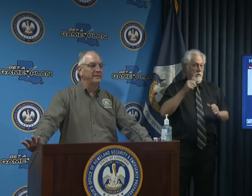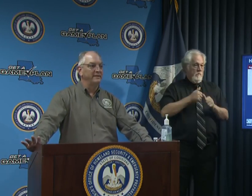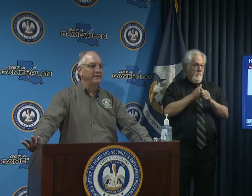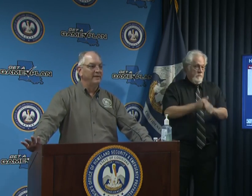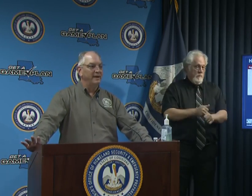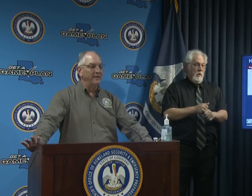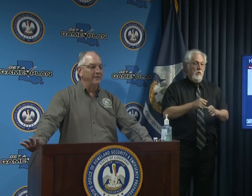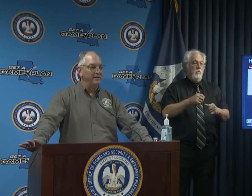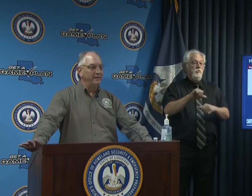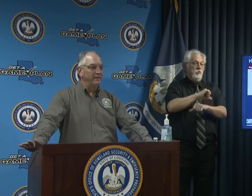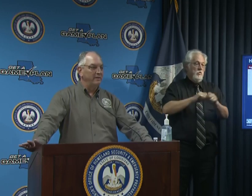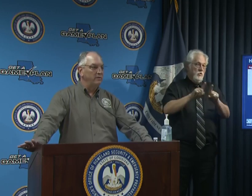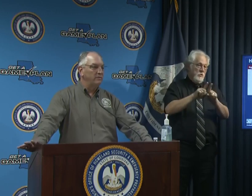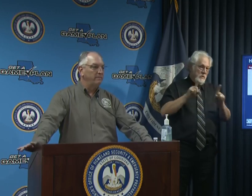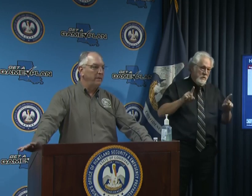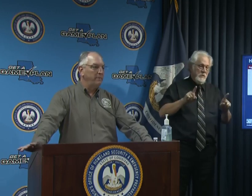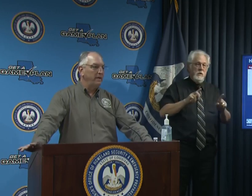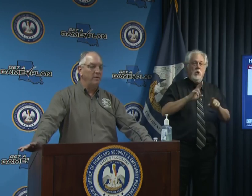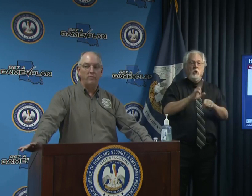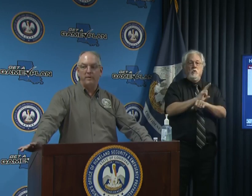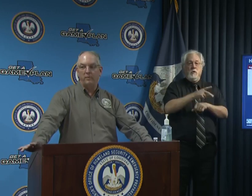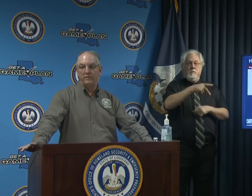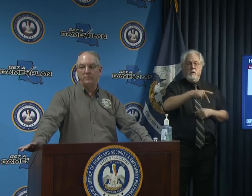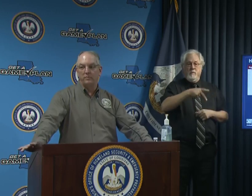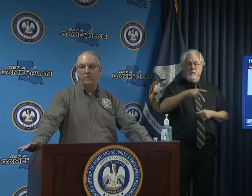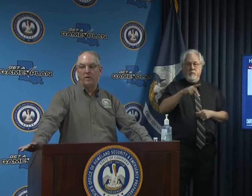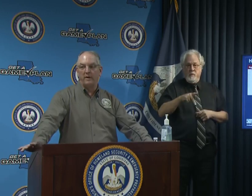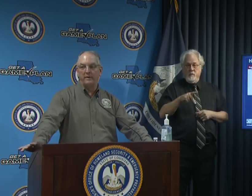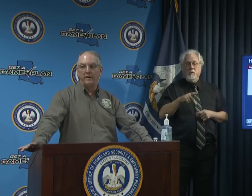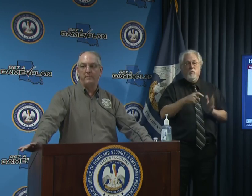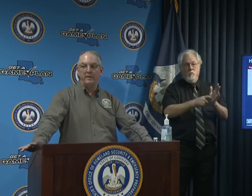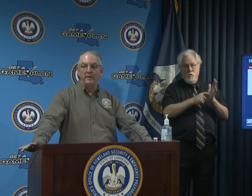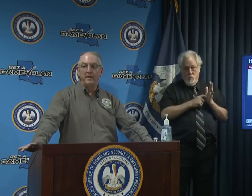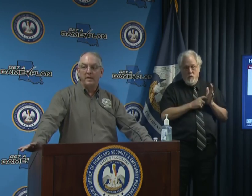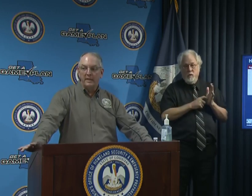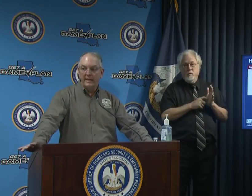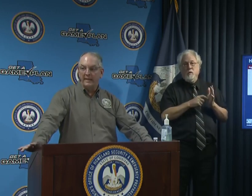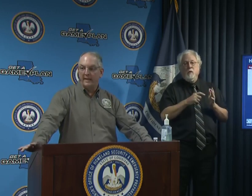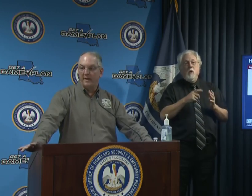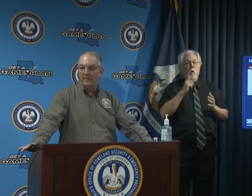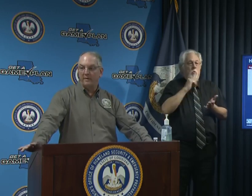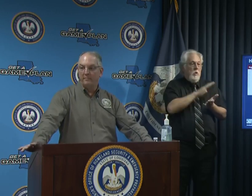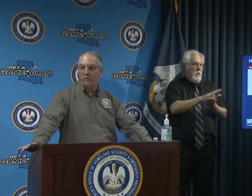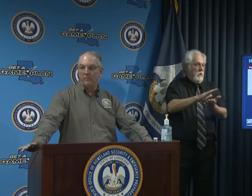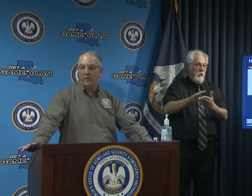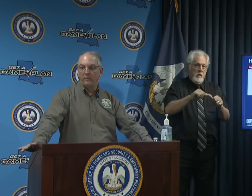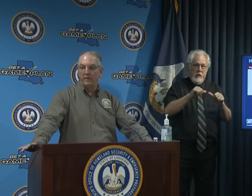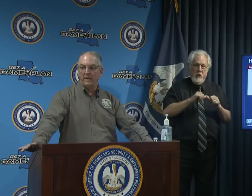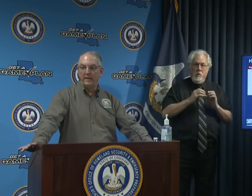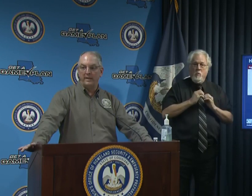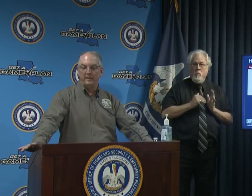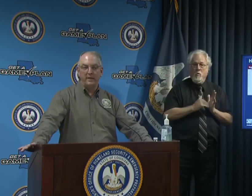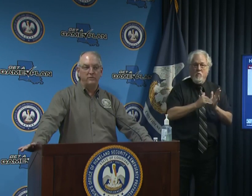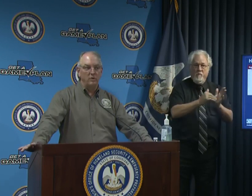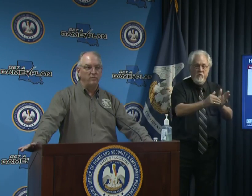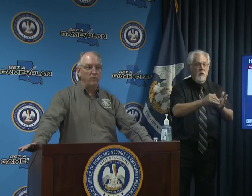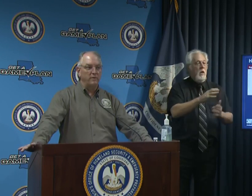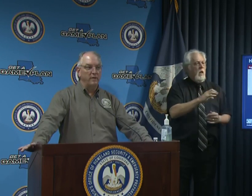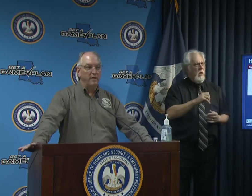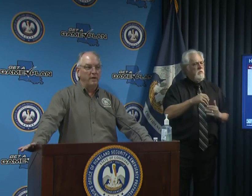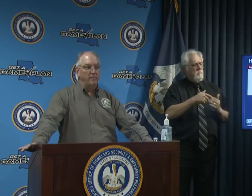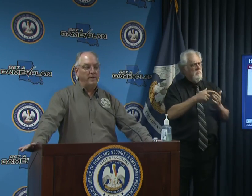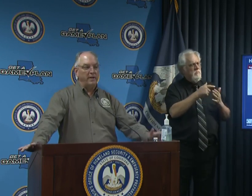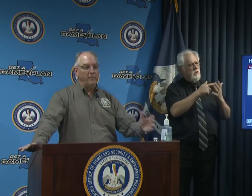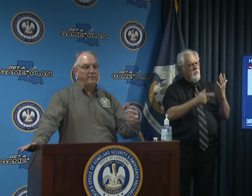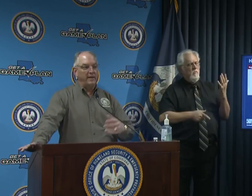distancing uh the the use of ppe will be what's required they're going to be cleaning the area more frequently and and so